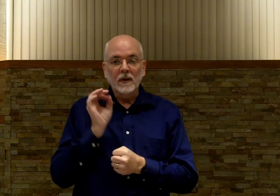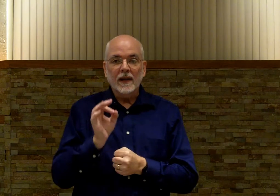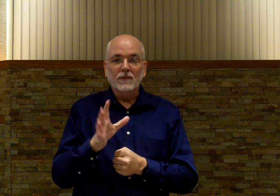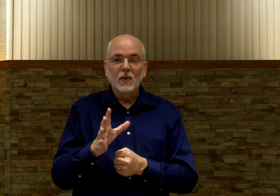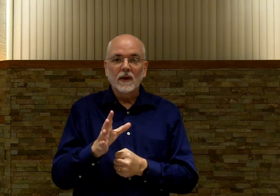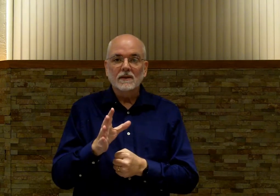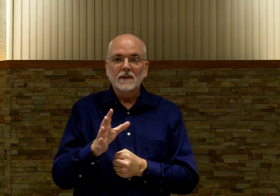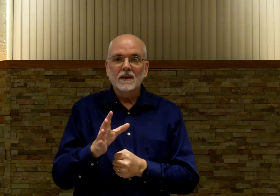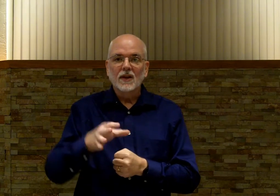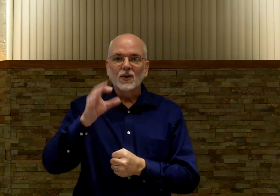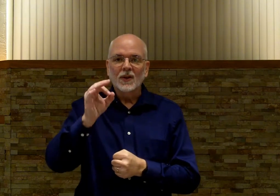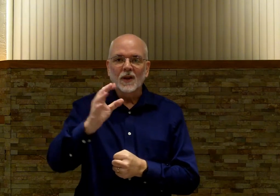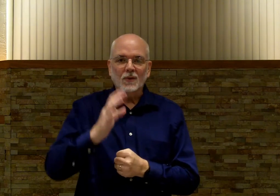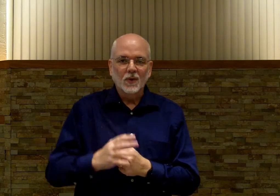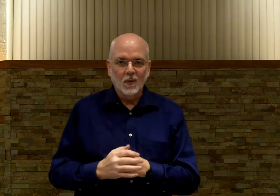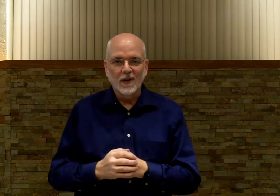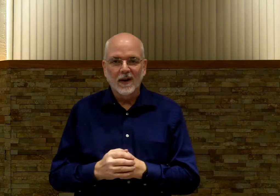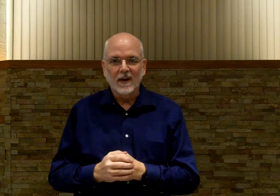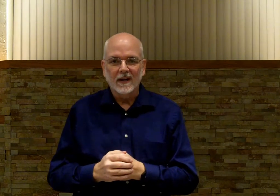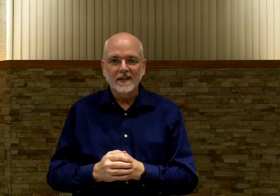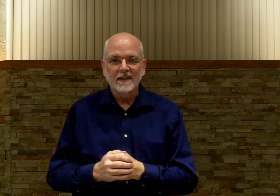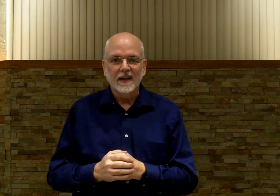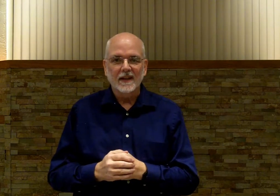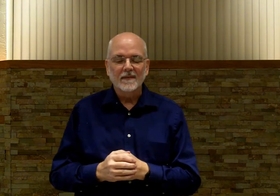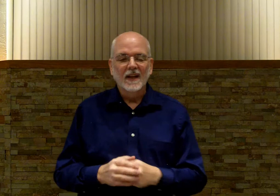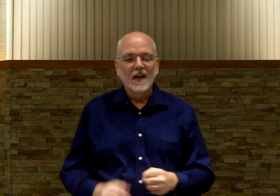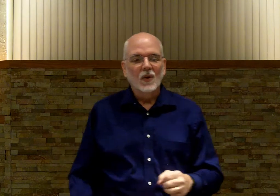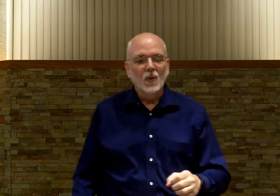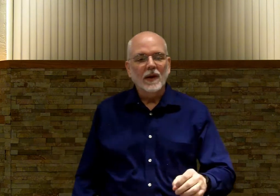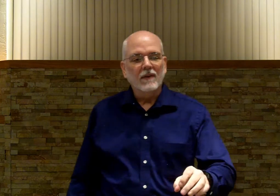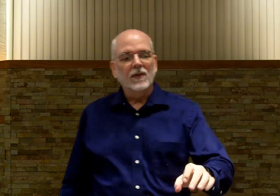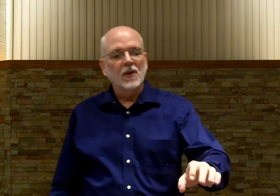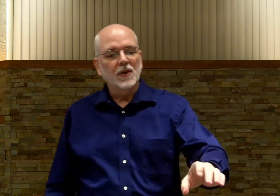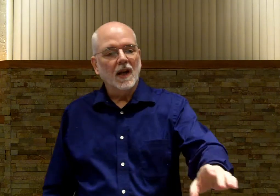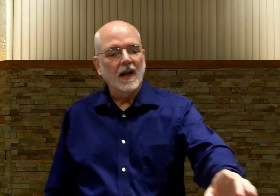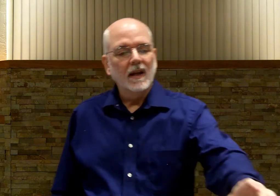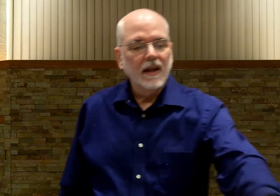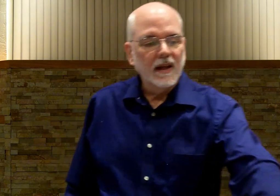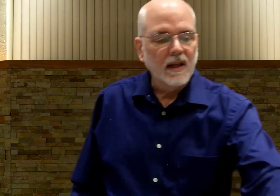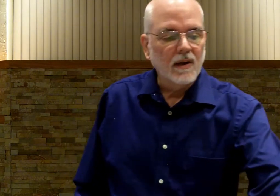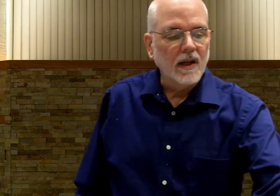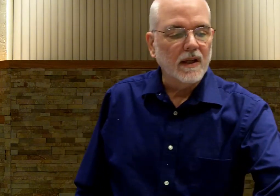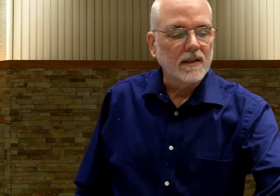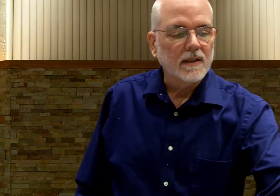you can get through this, you can get through the one there at LTC. Without further delay, here it is.